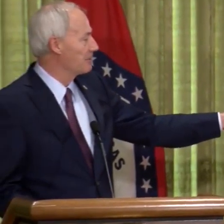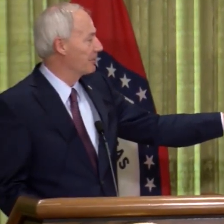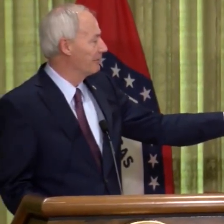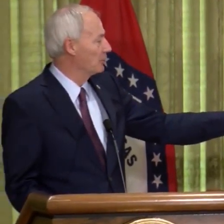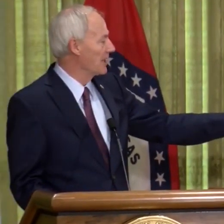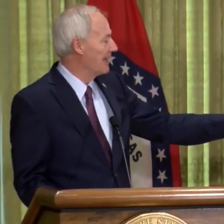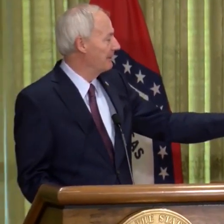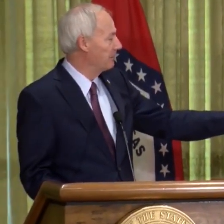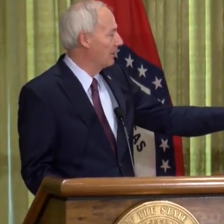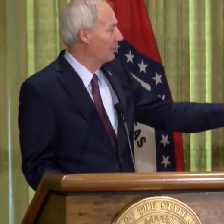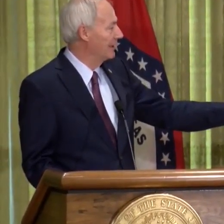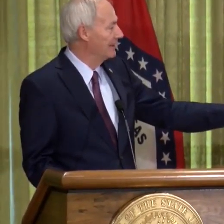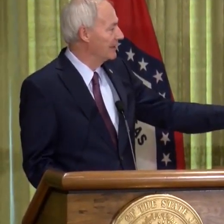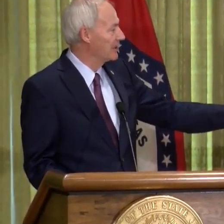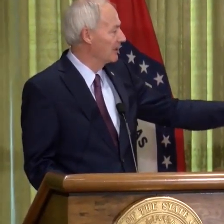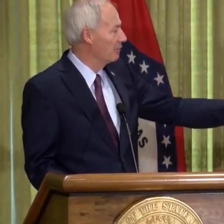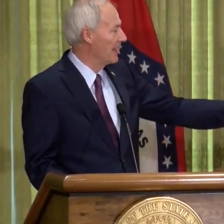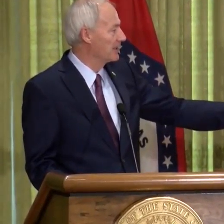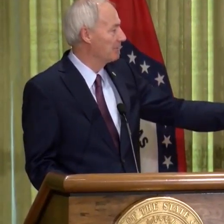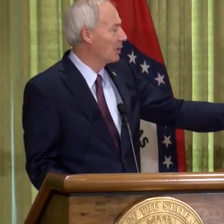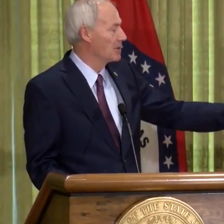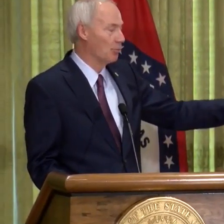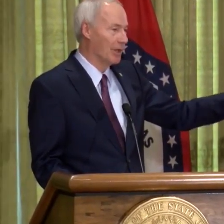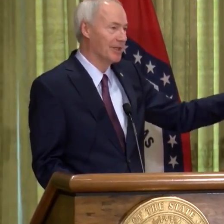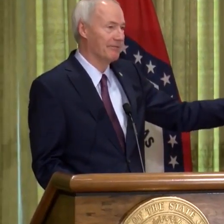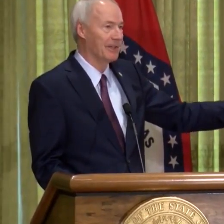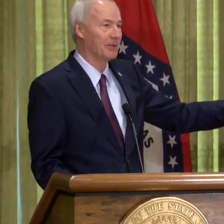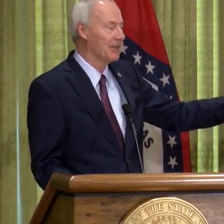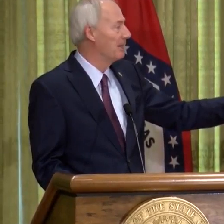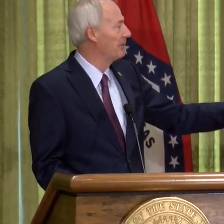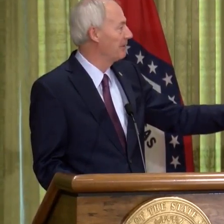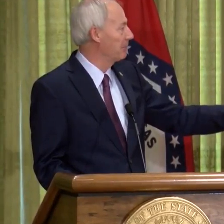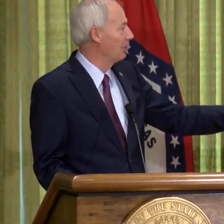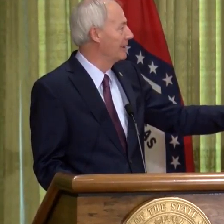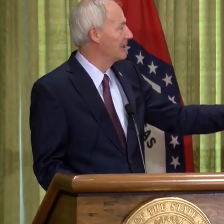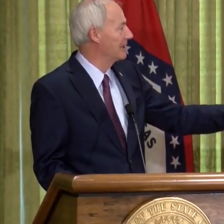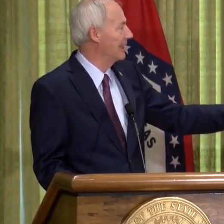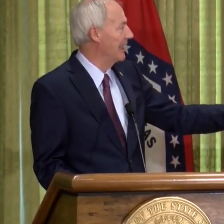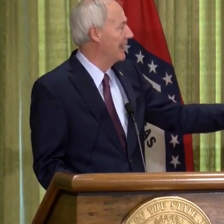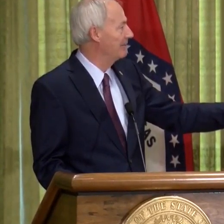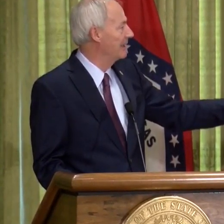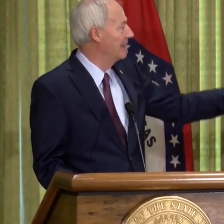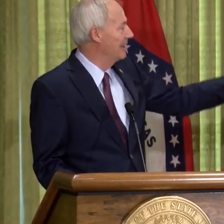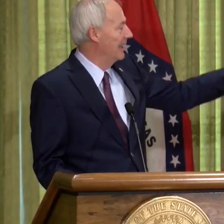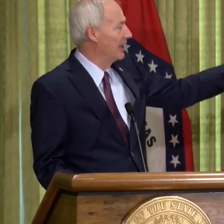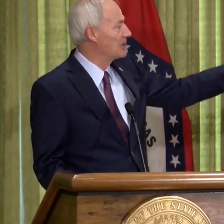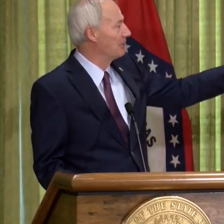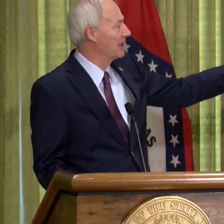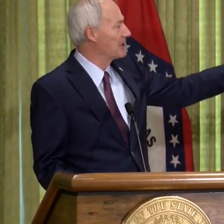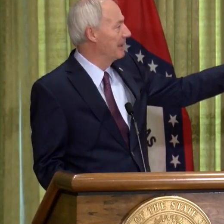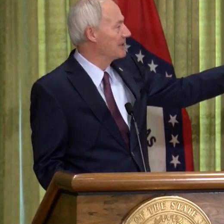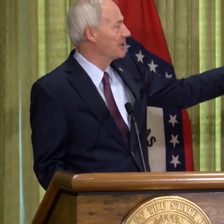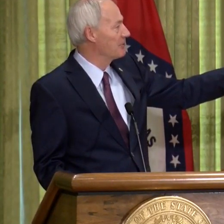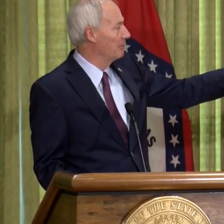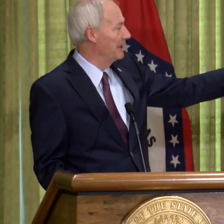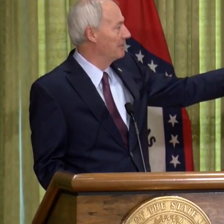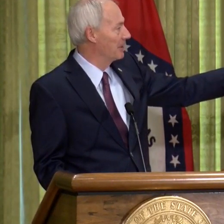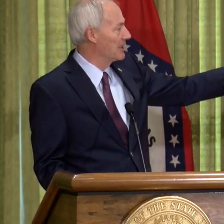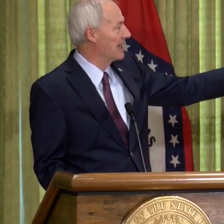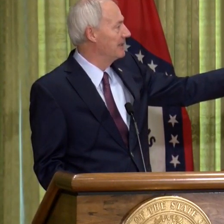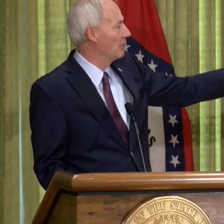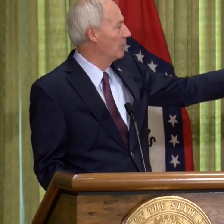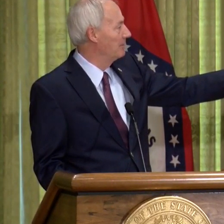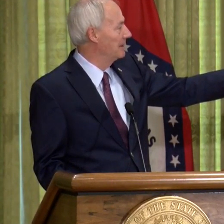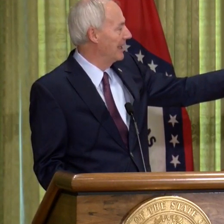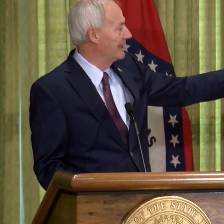,000 per full-time employee. And this can go back to March 1 to figure the number of employees that they have. Eligible expenses will be